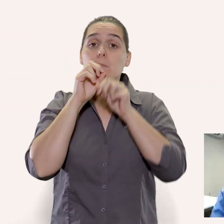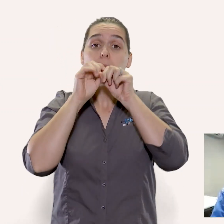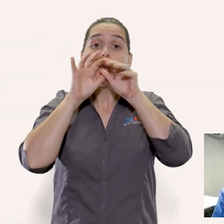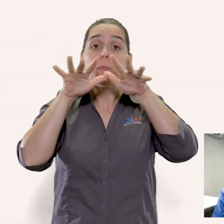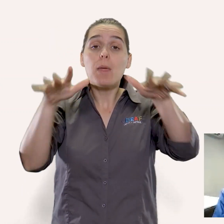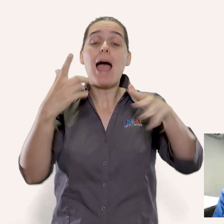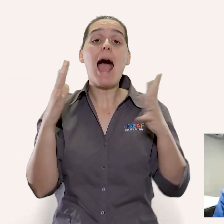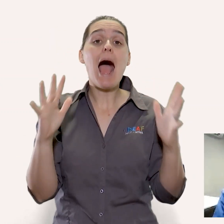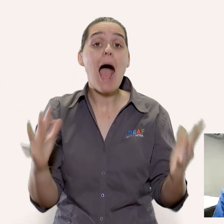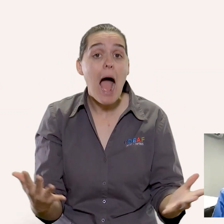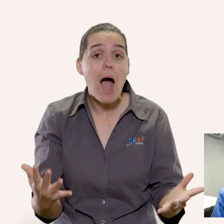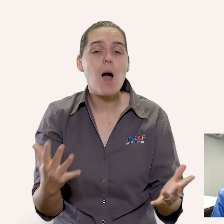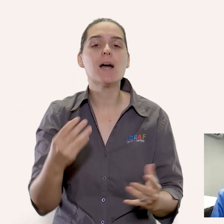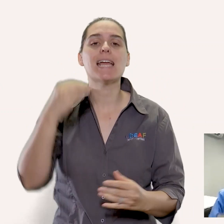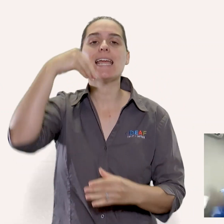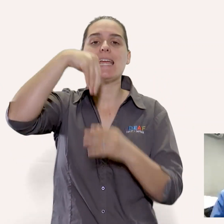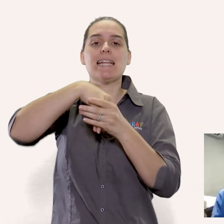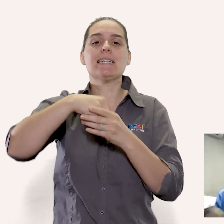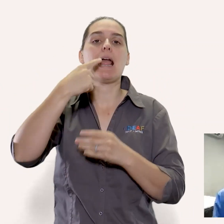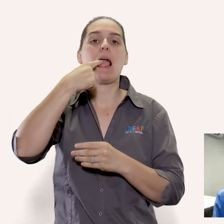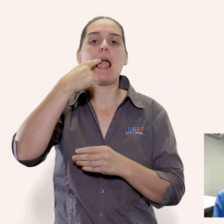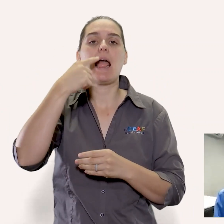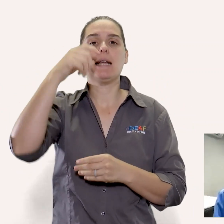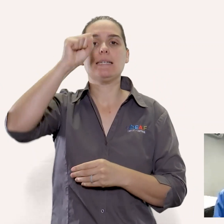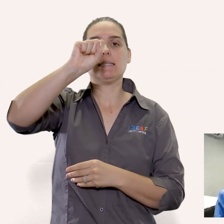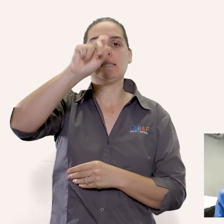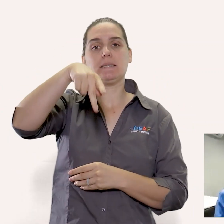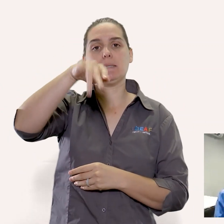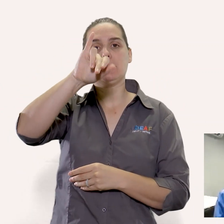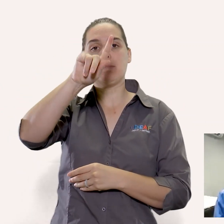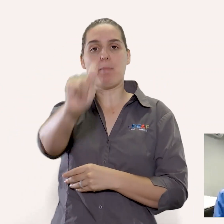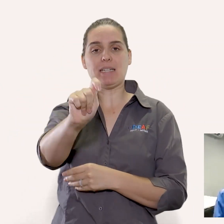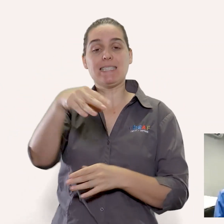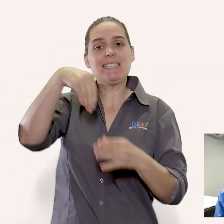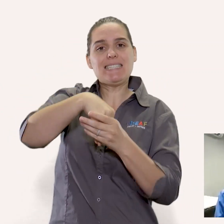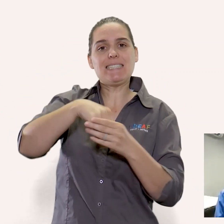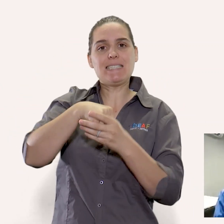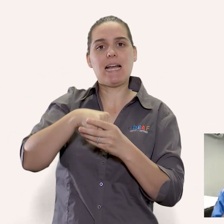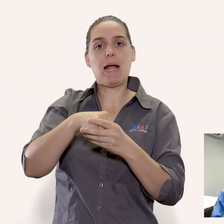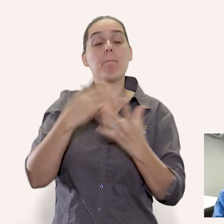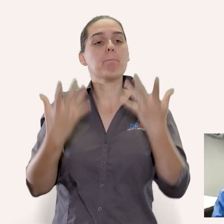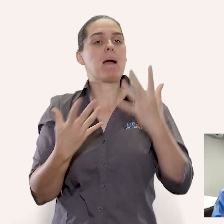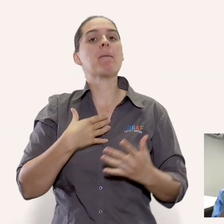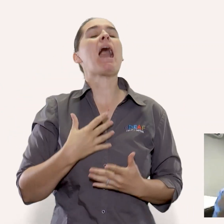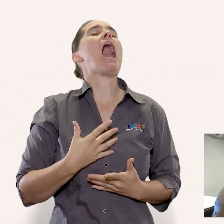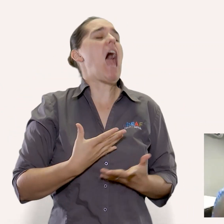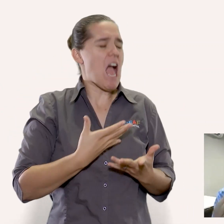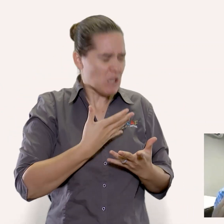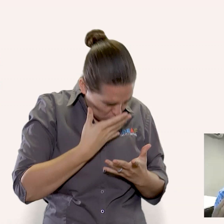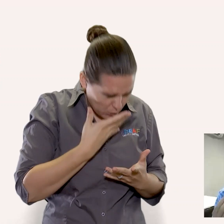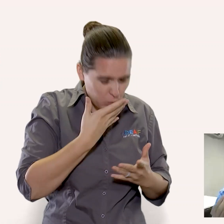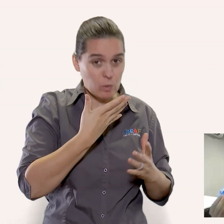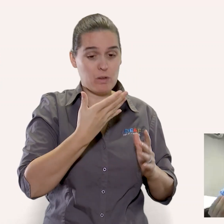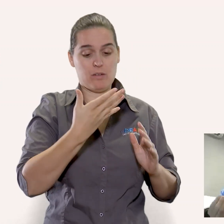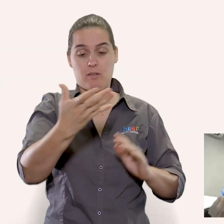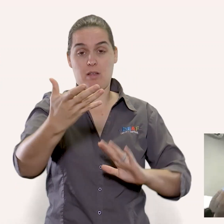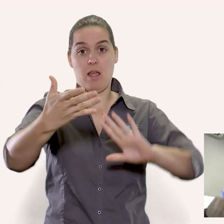through the air from a restaurant 100 meters away it doesn't work like that it's usually droplet